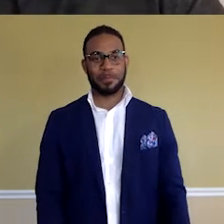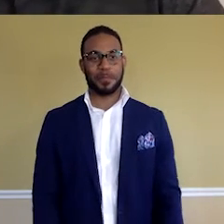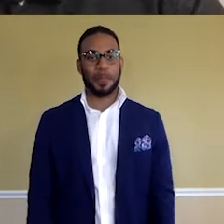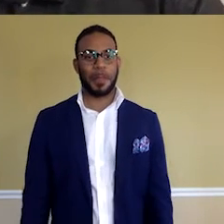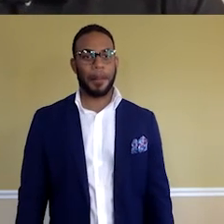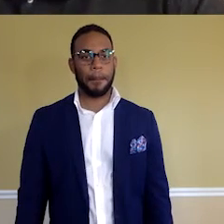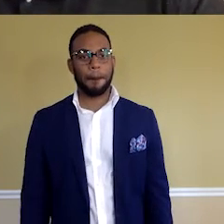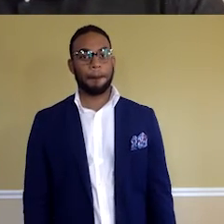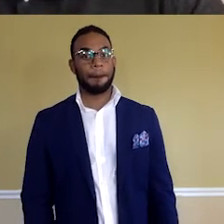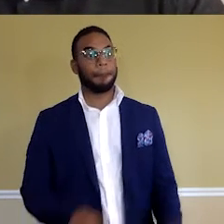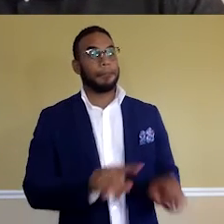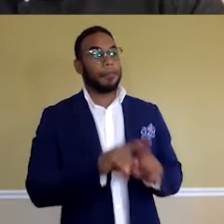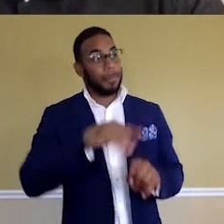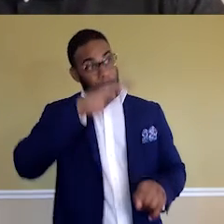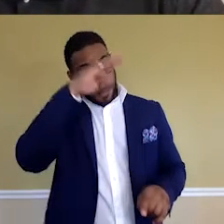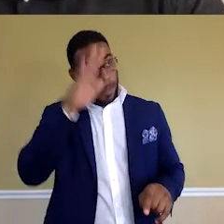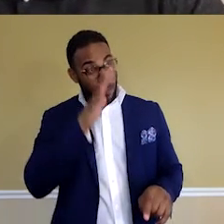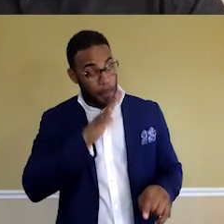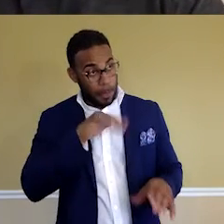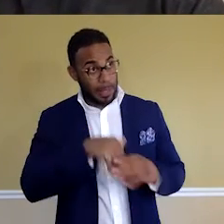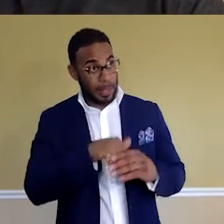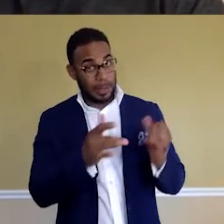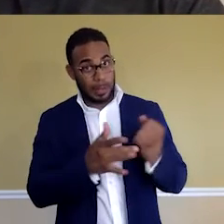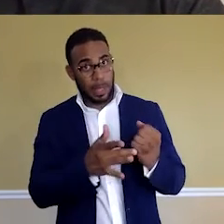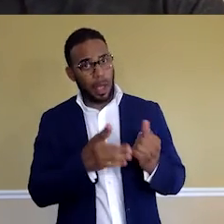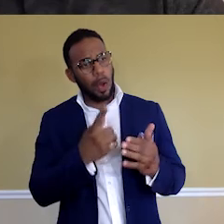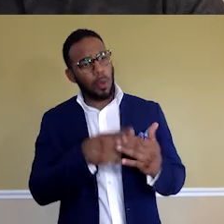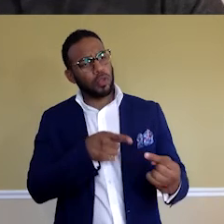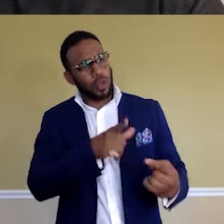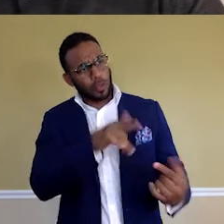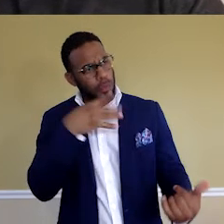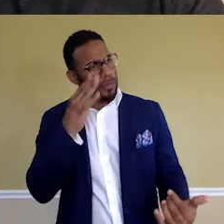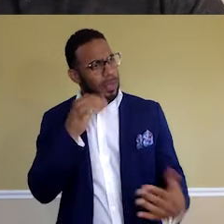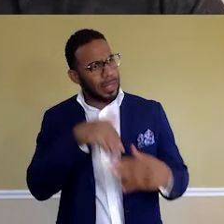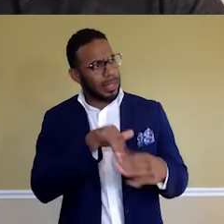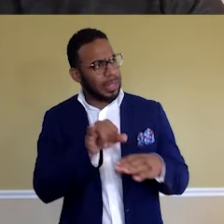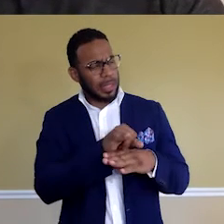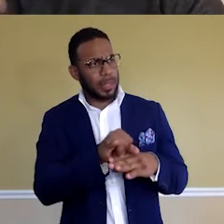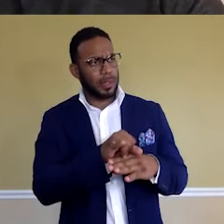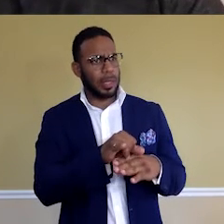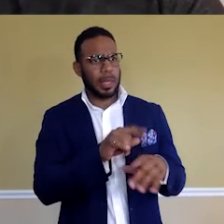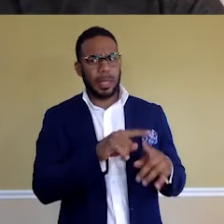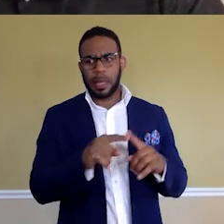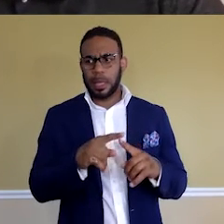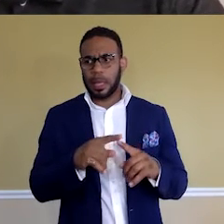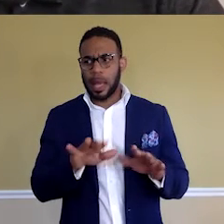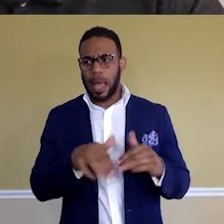As a black woman in tech, what struggles have you faced in this industry and how have you overcome it?